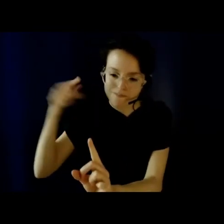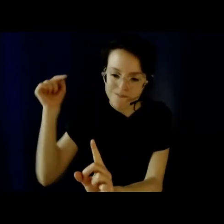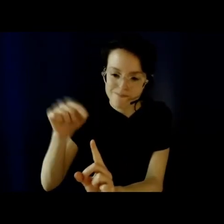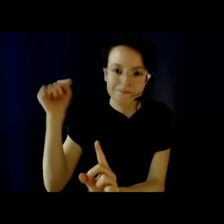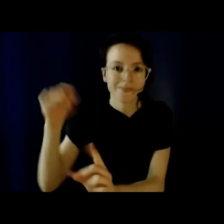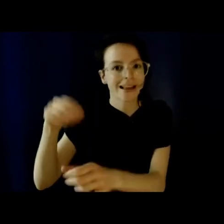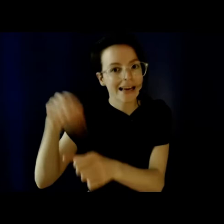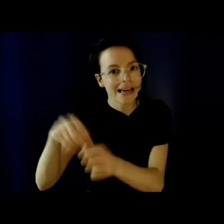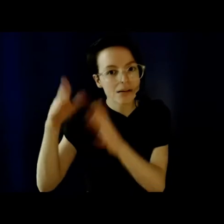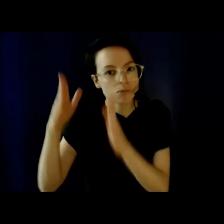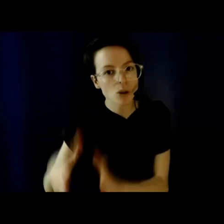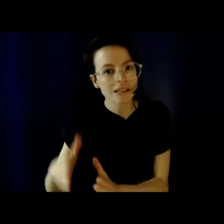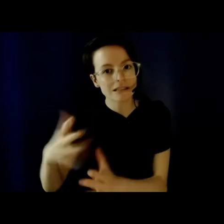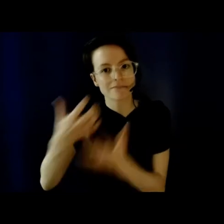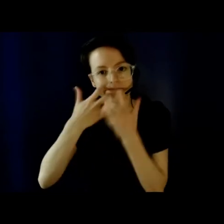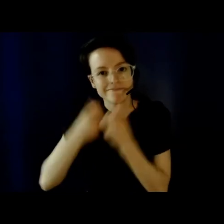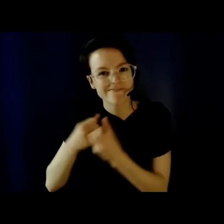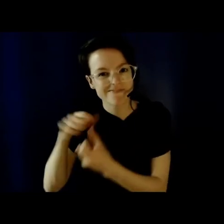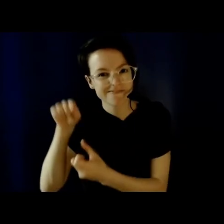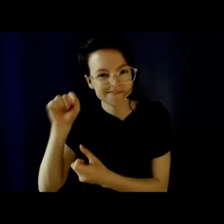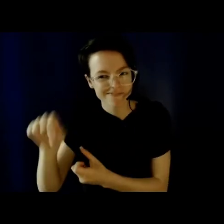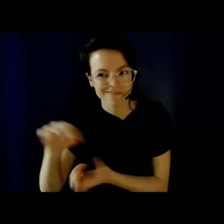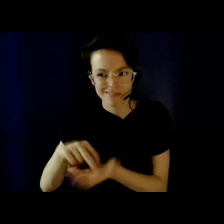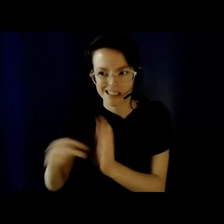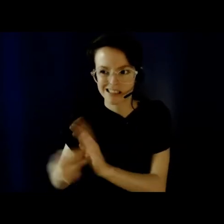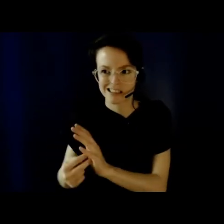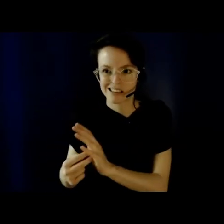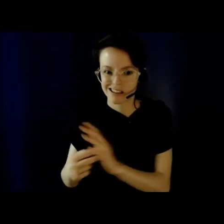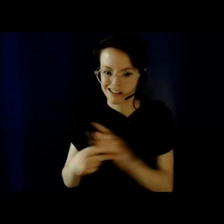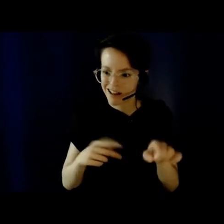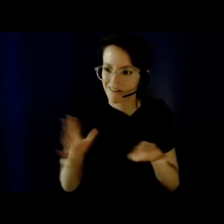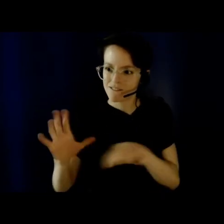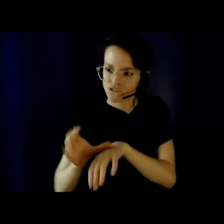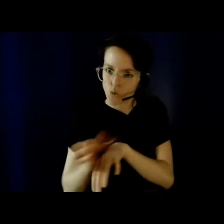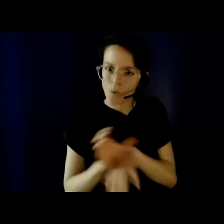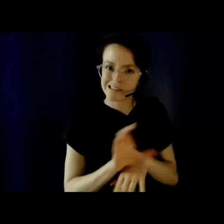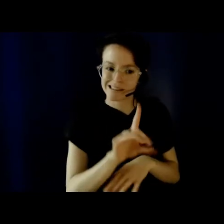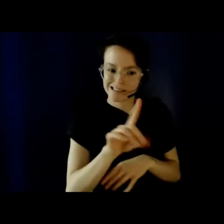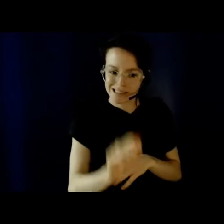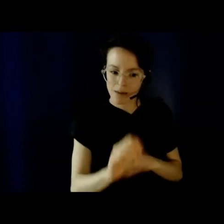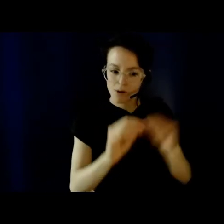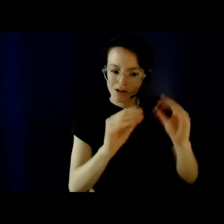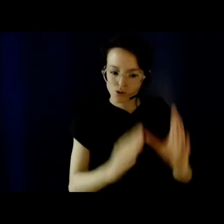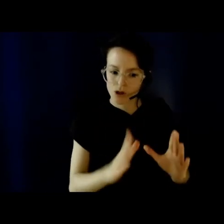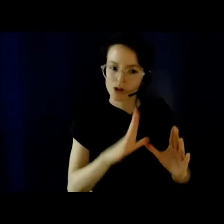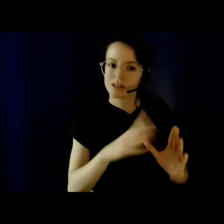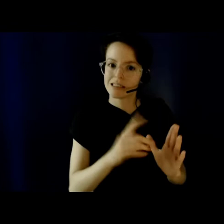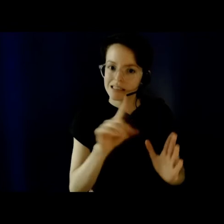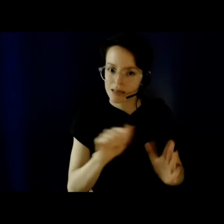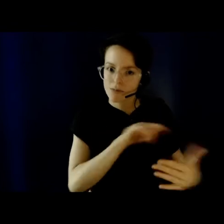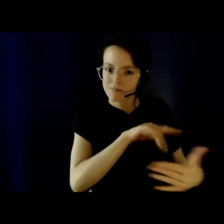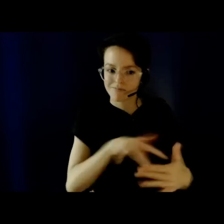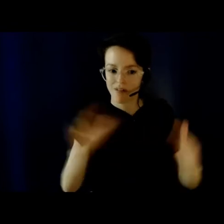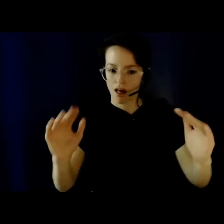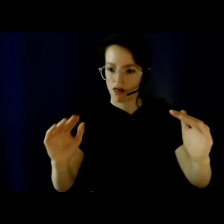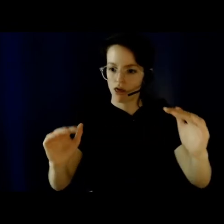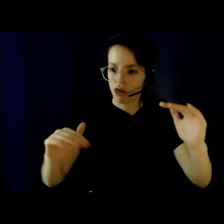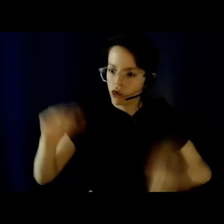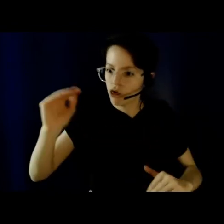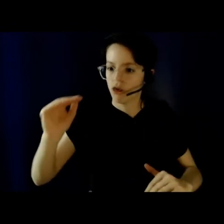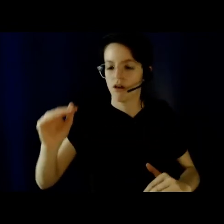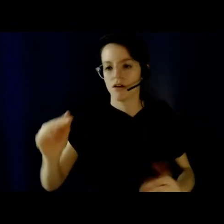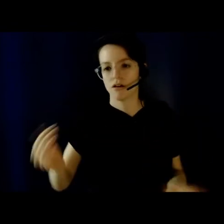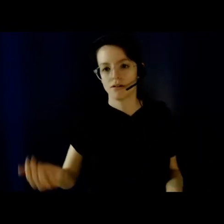teach and learn and produce knowledge at the level that we could otherwise. I also want to address long COVID, newly